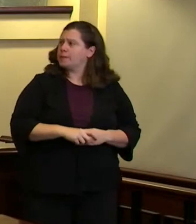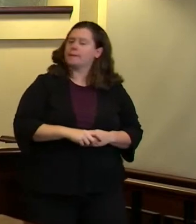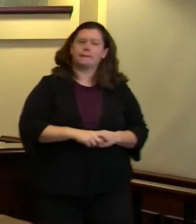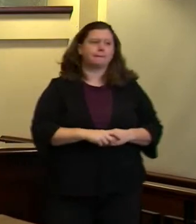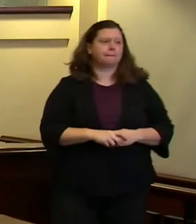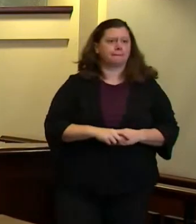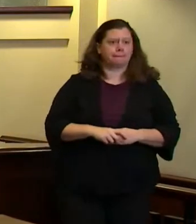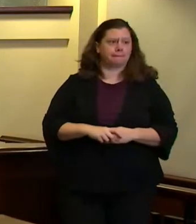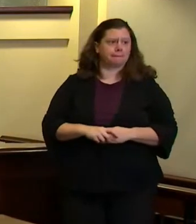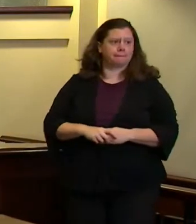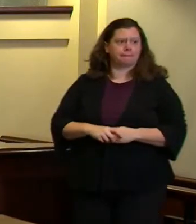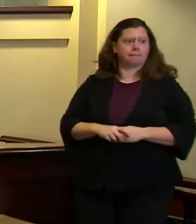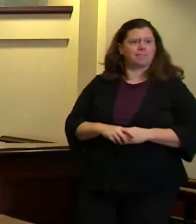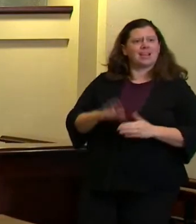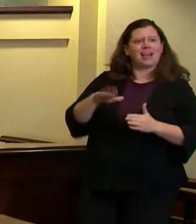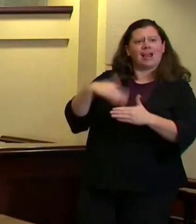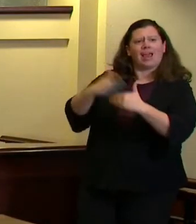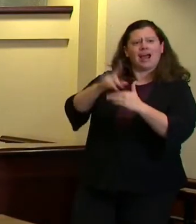okay all right next question